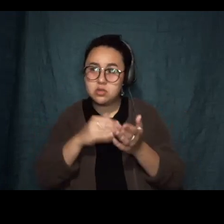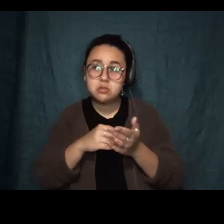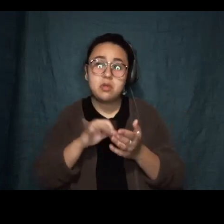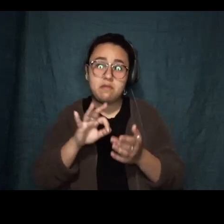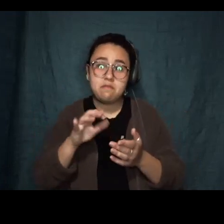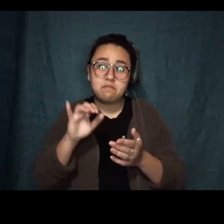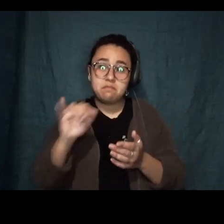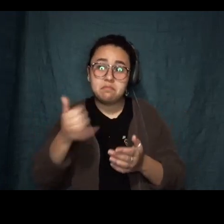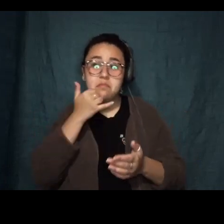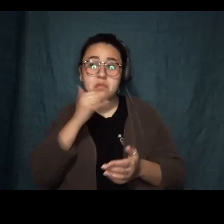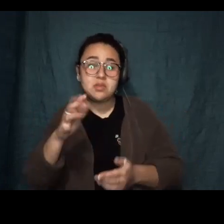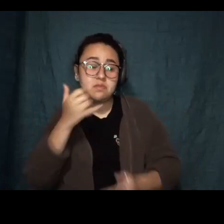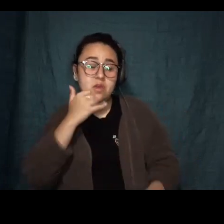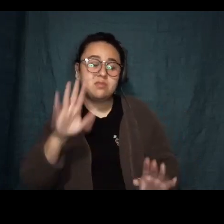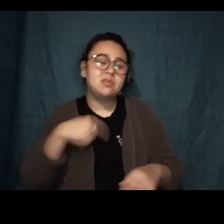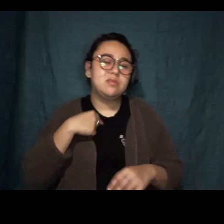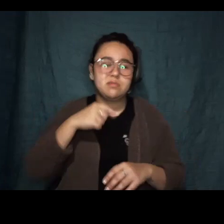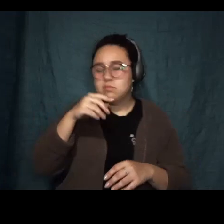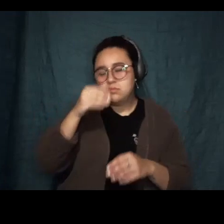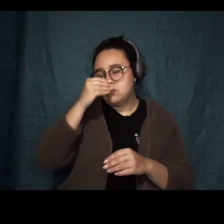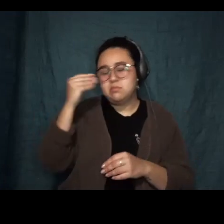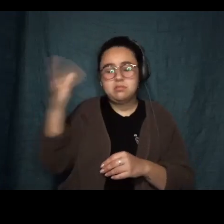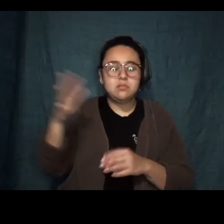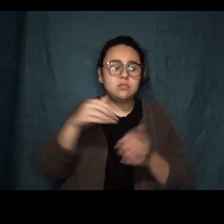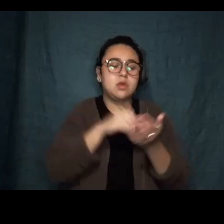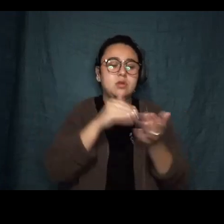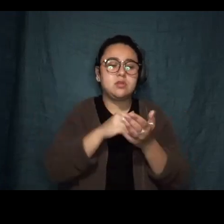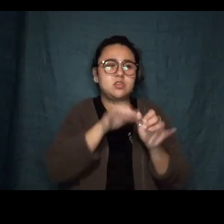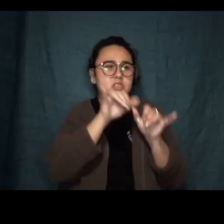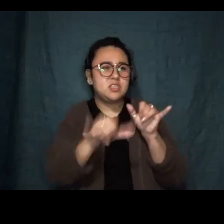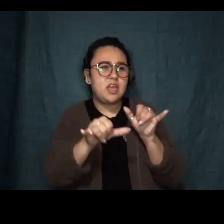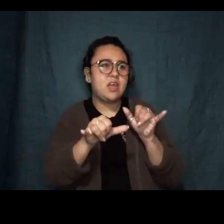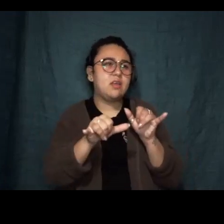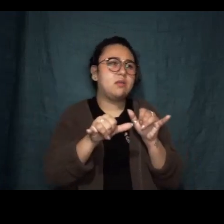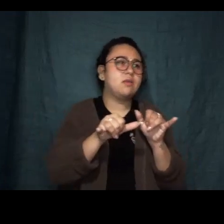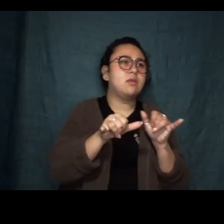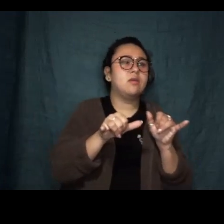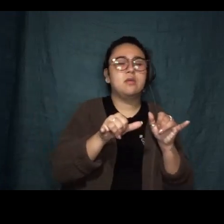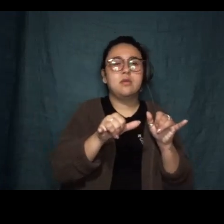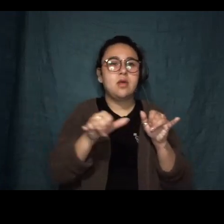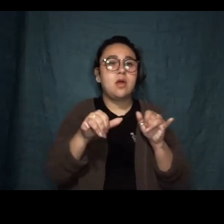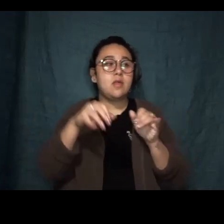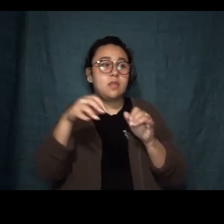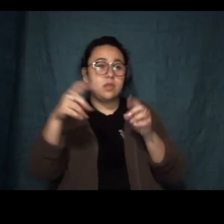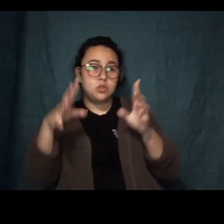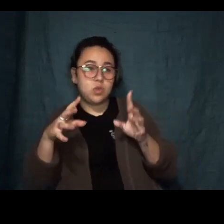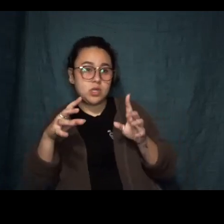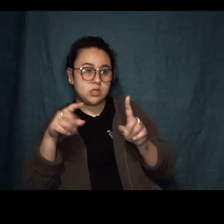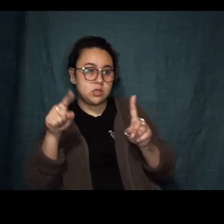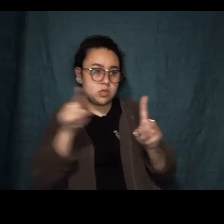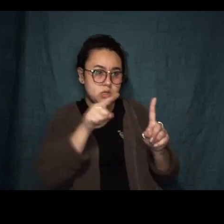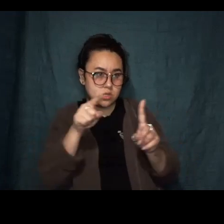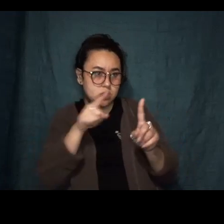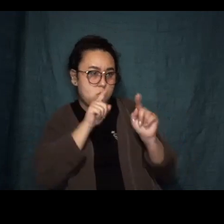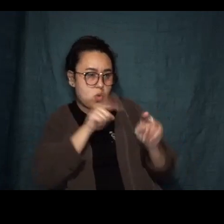Her co-worker Mackenzie sulked around the ship for the rest of the afternoon, flinging herself into the director's line of vision without success. Mackenzie